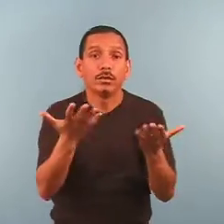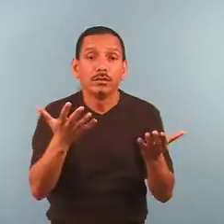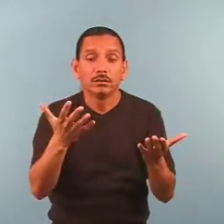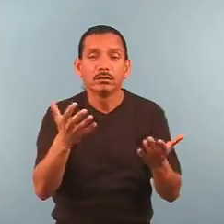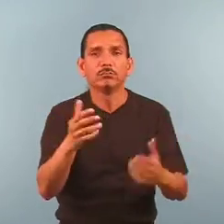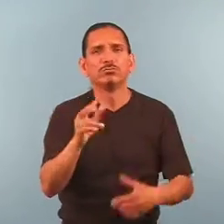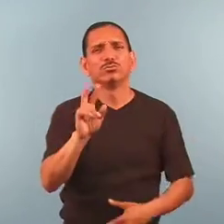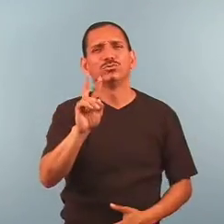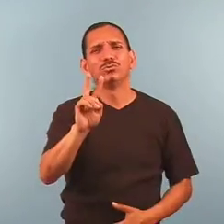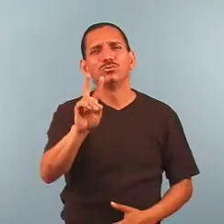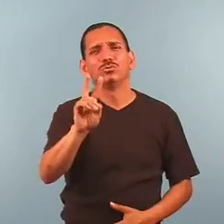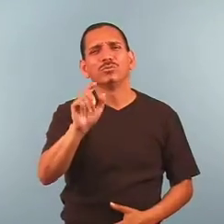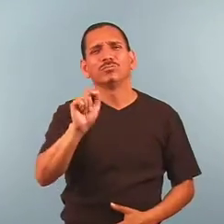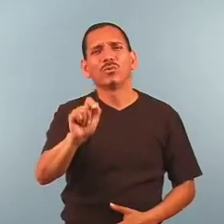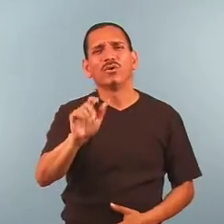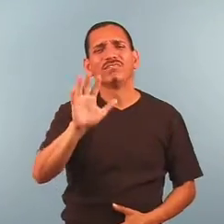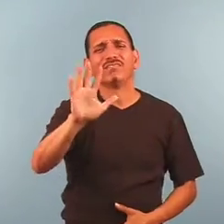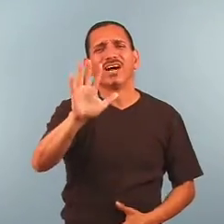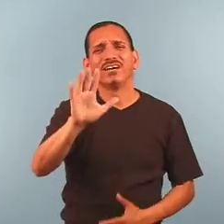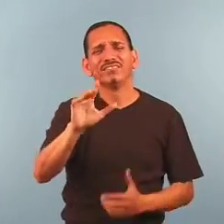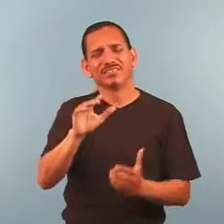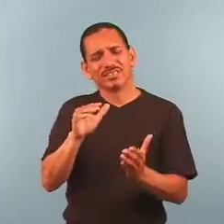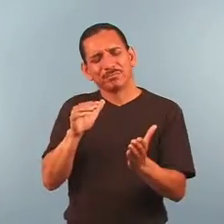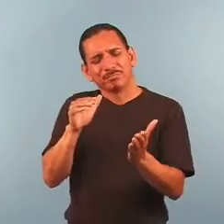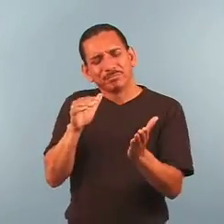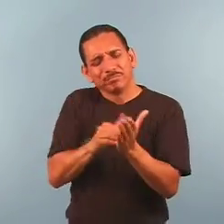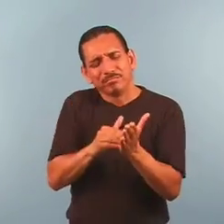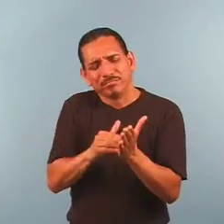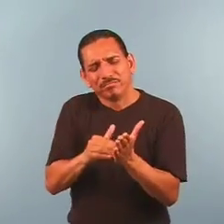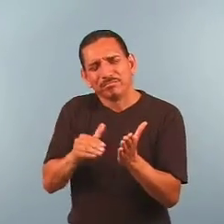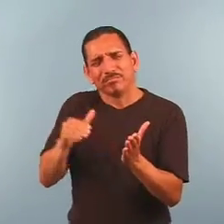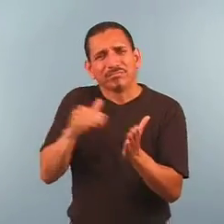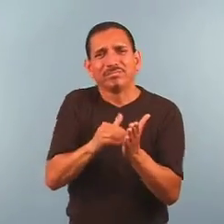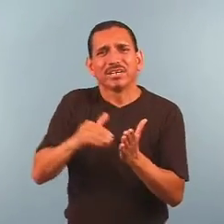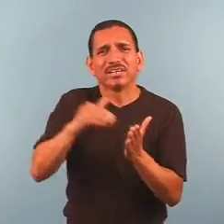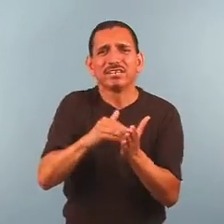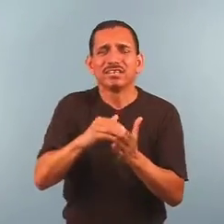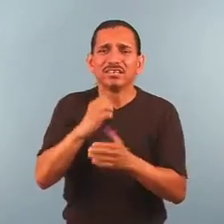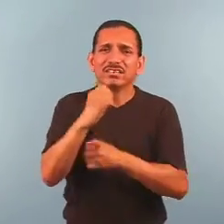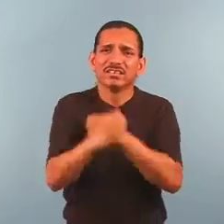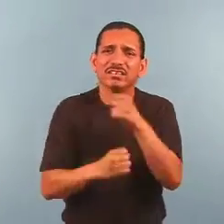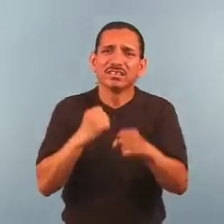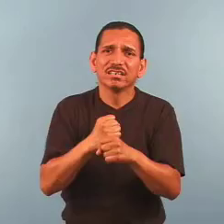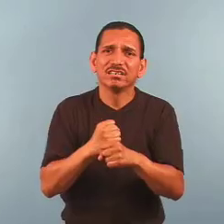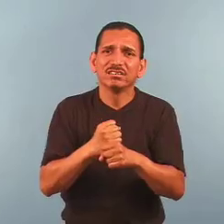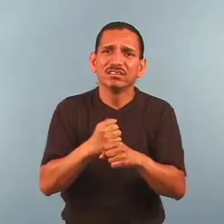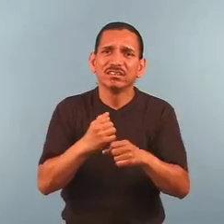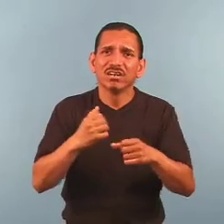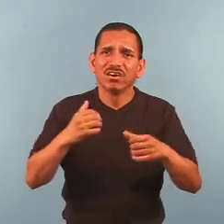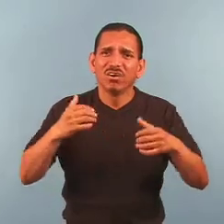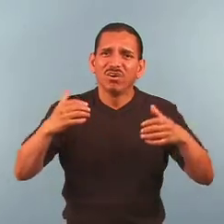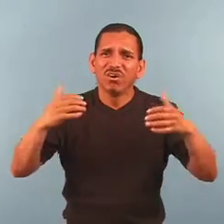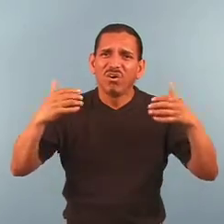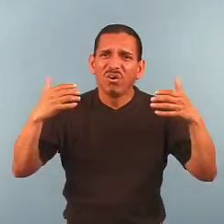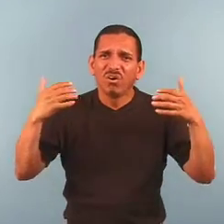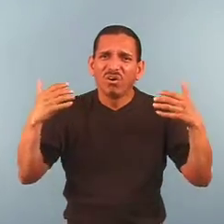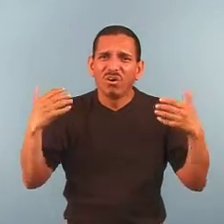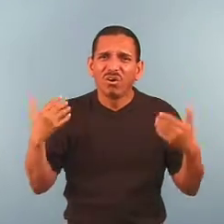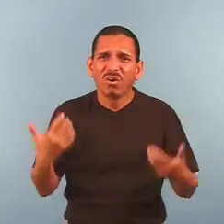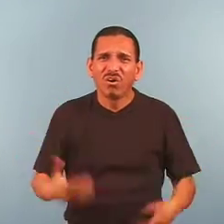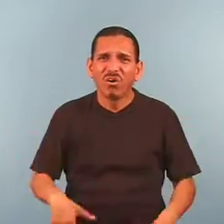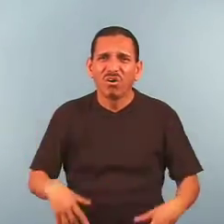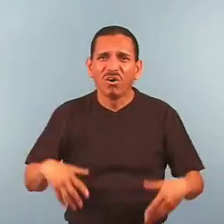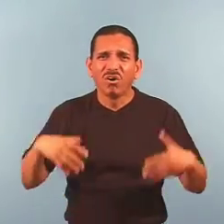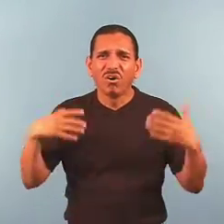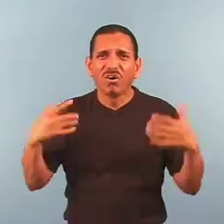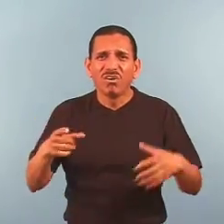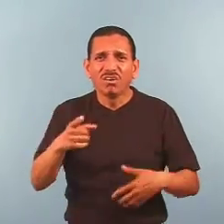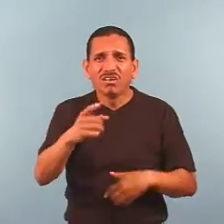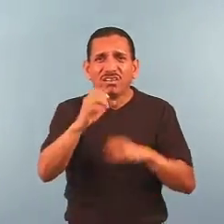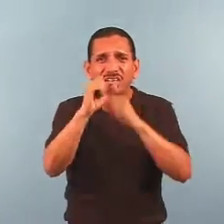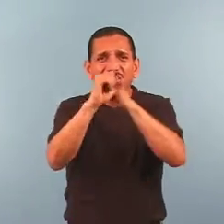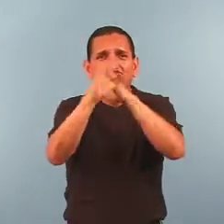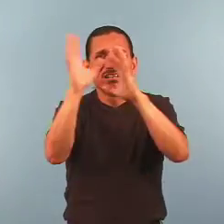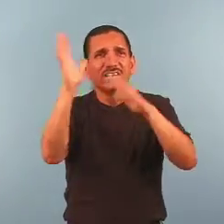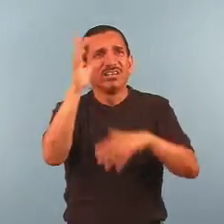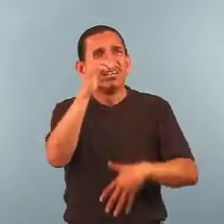and 2.5 million years for light to travel from the Andromeda galaxy